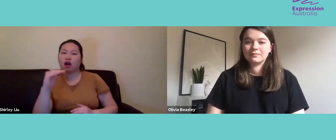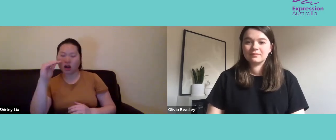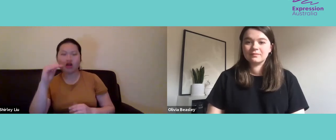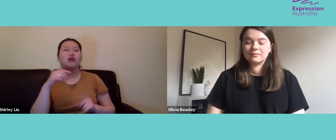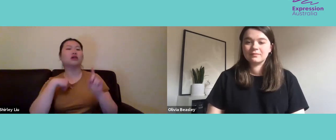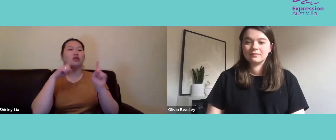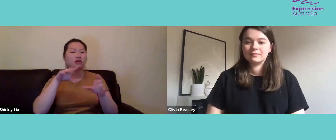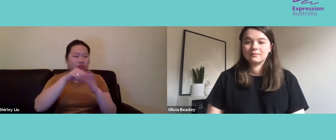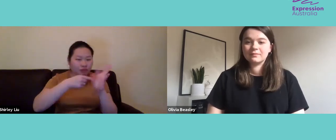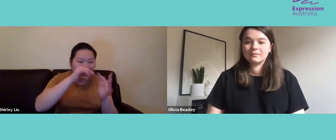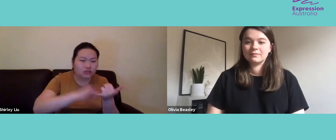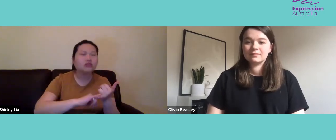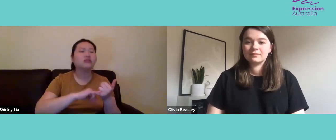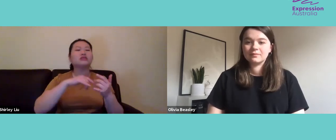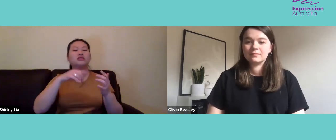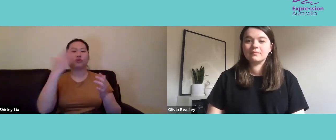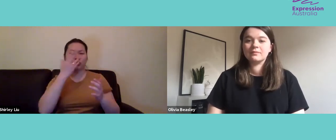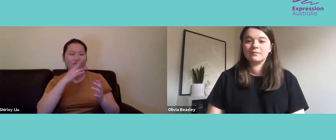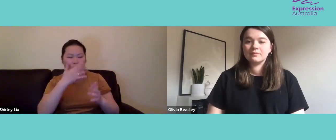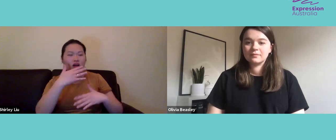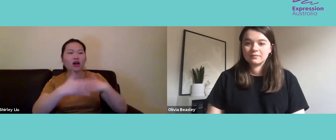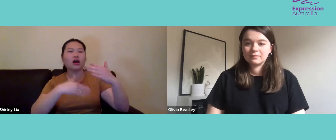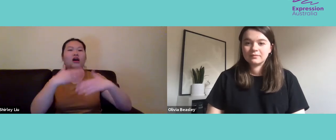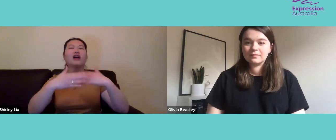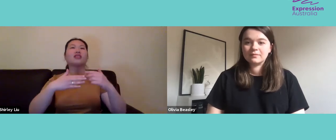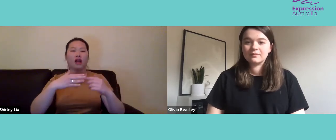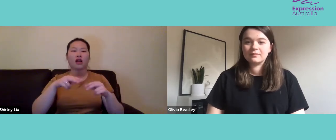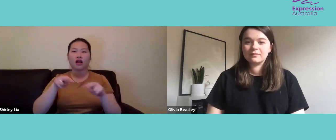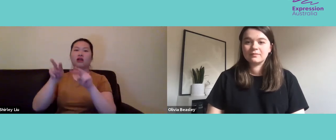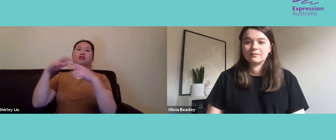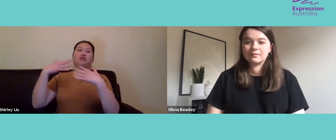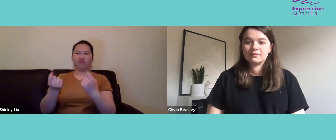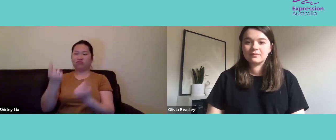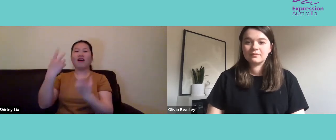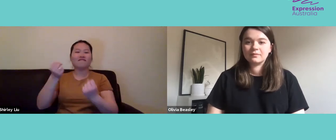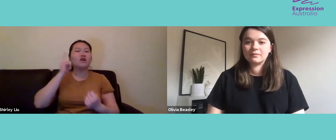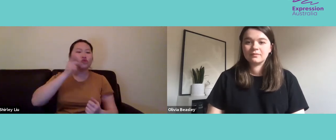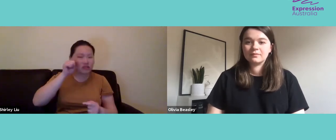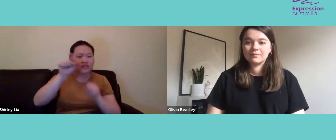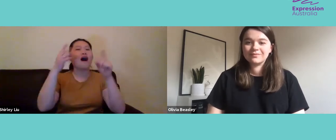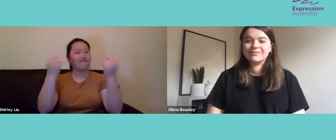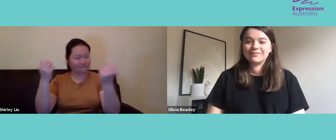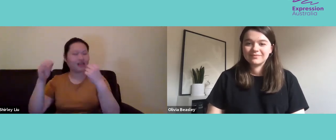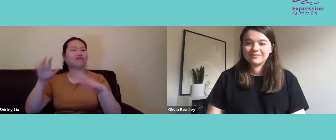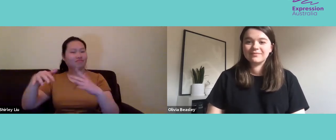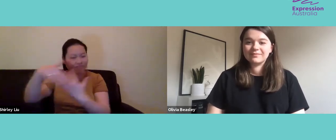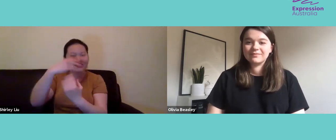roles that they wanted to do as a career. And growing up, I did see deaf teachers, and